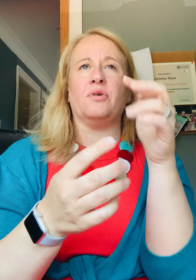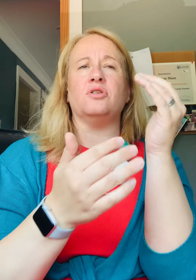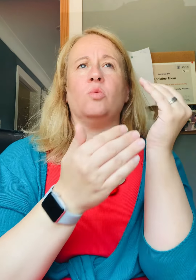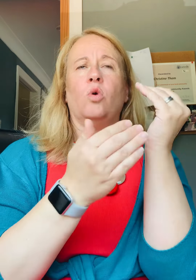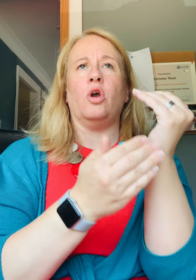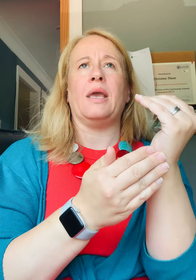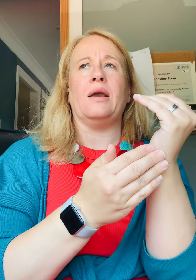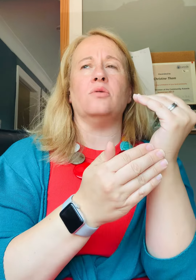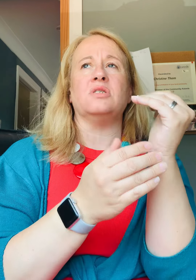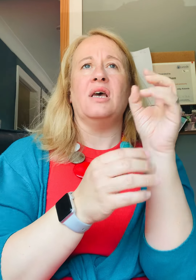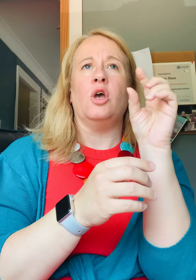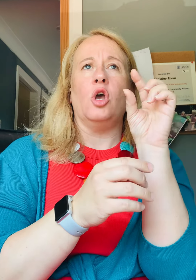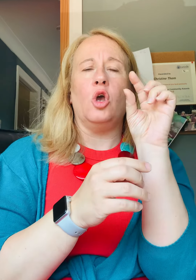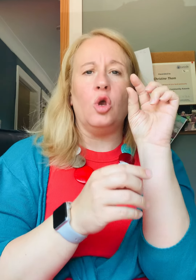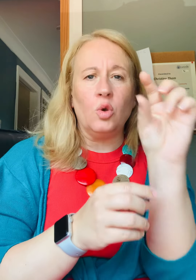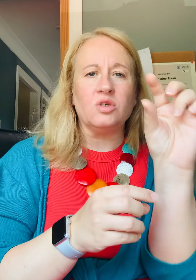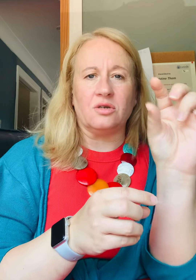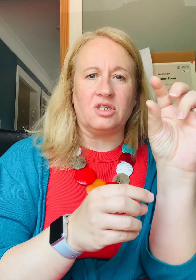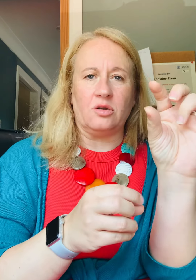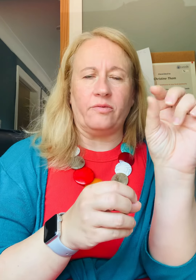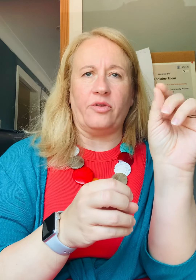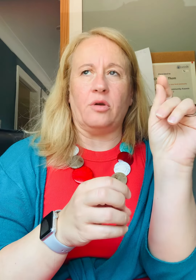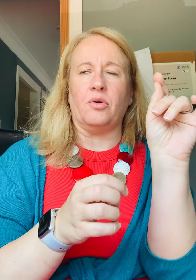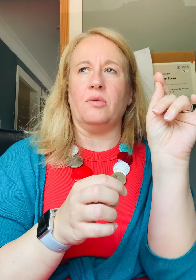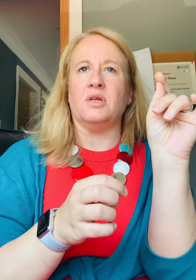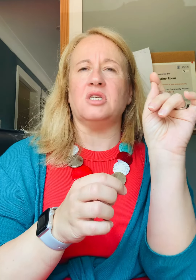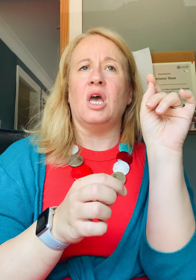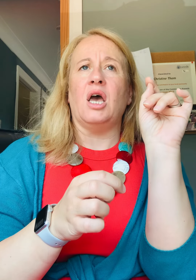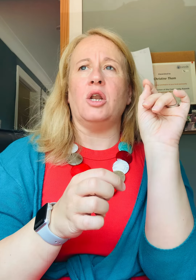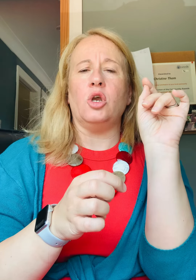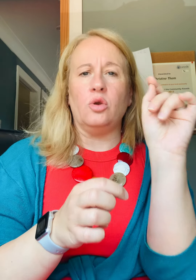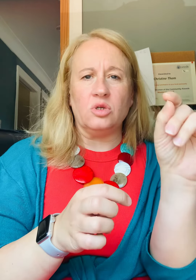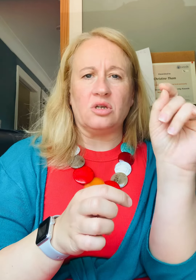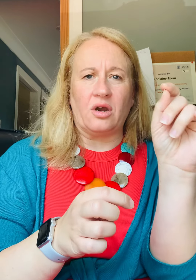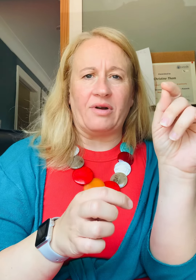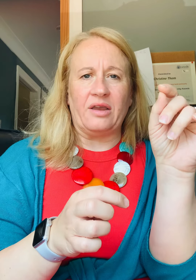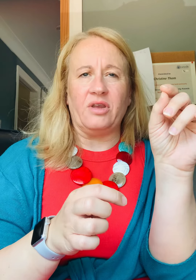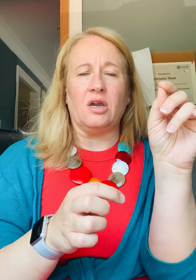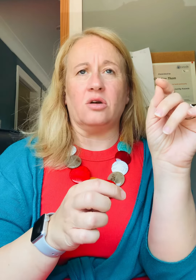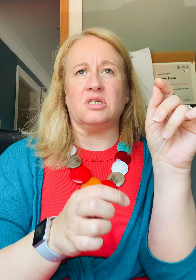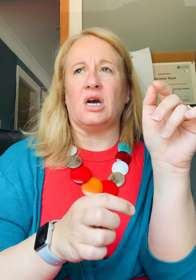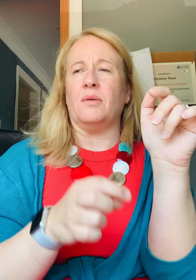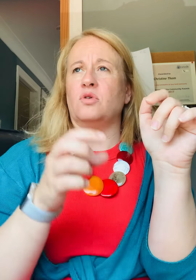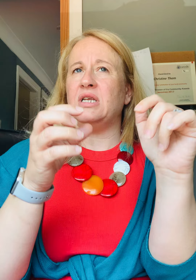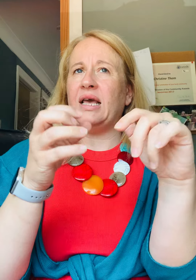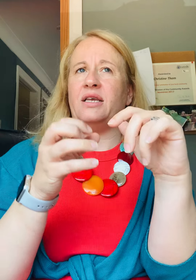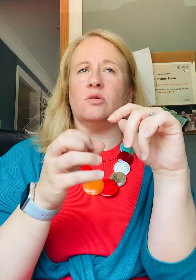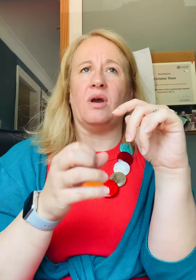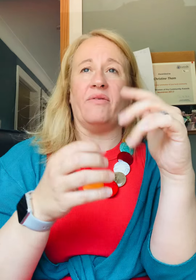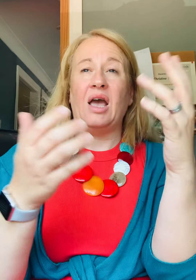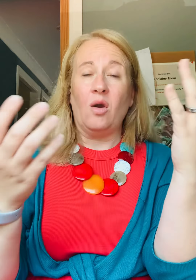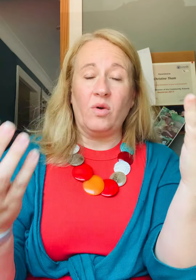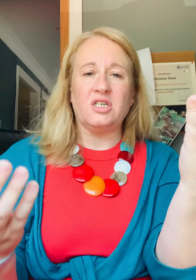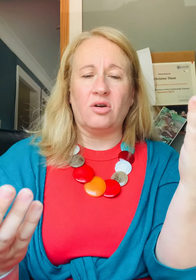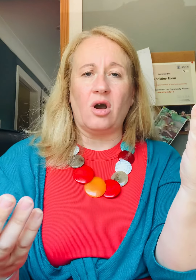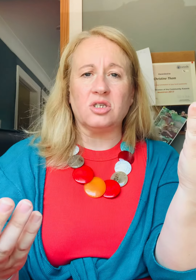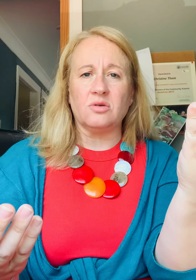could work out who's not turned up for their appointments and who's not arriving on time or delayed or whatever, which there are some